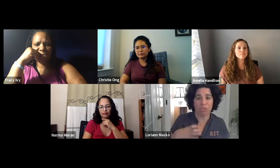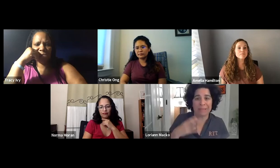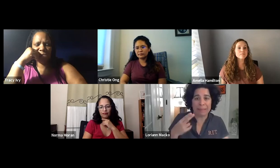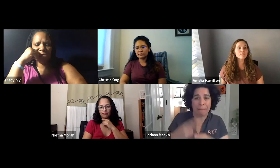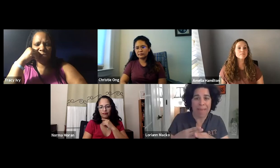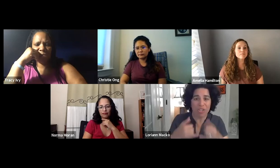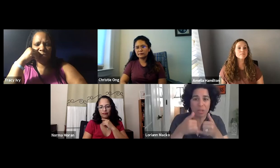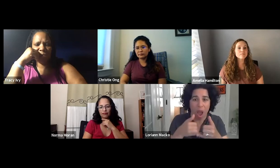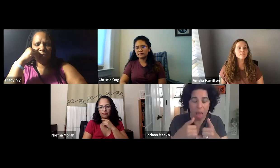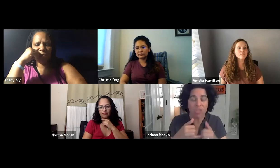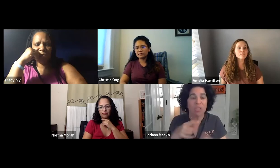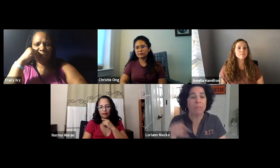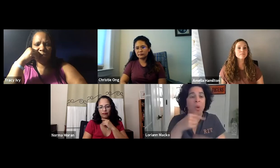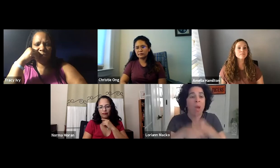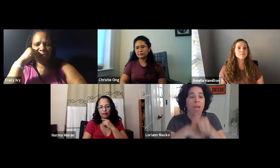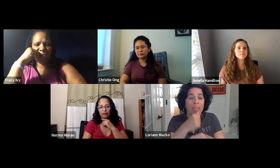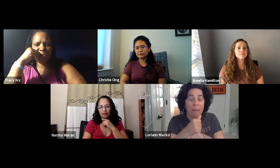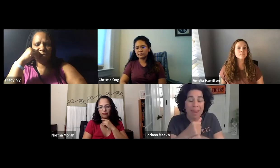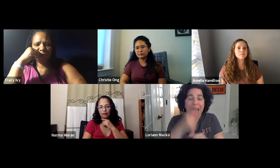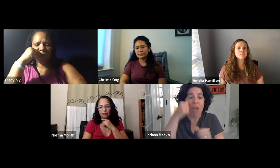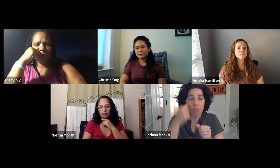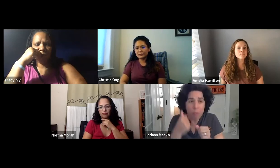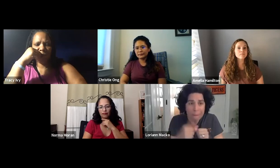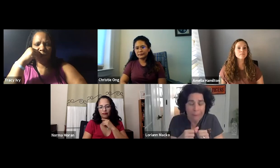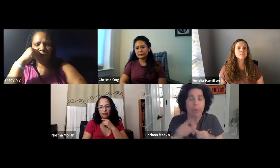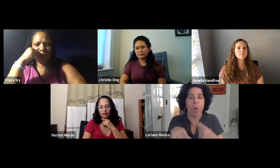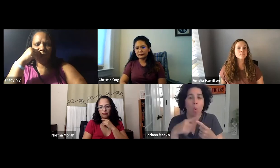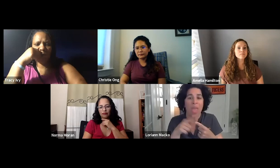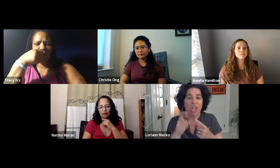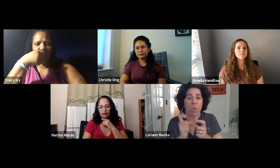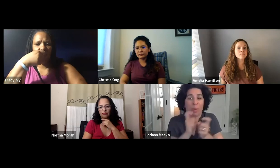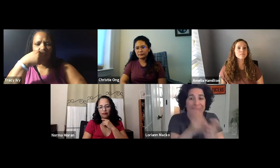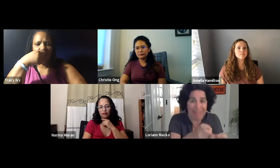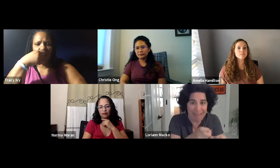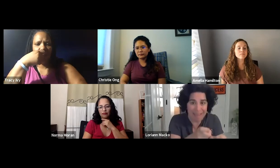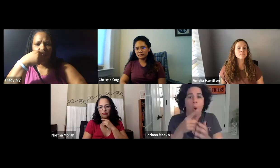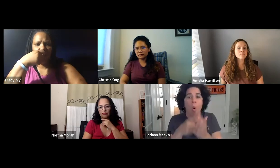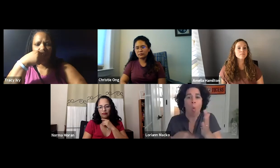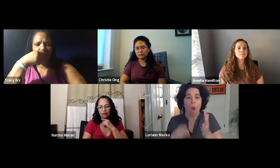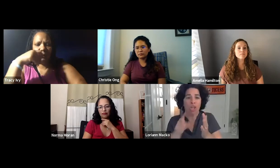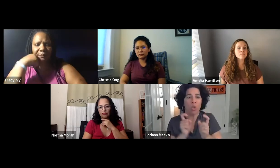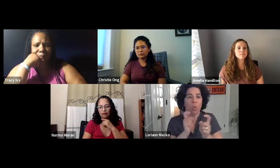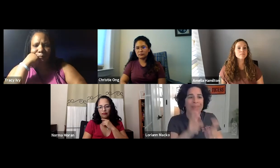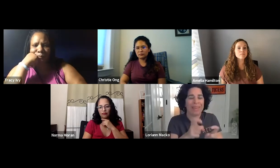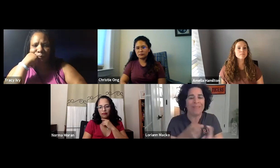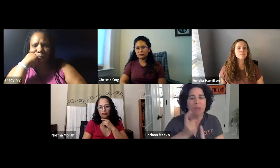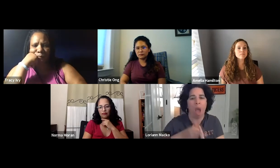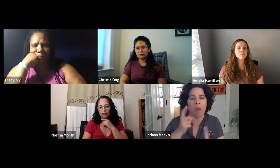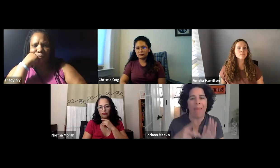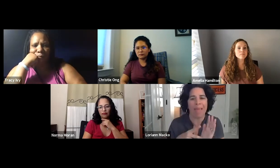And Laurie and saying, do want to mention one more thing specifically about scholarships alumni try to remember when you give.